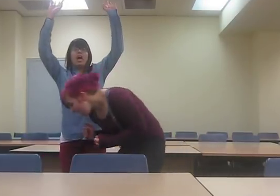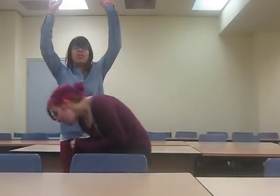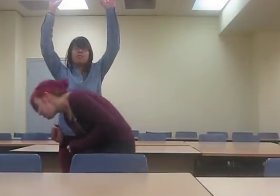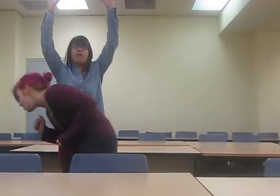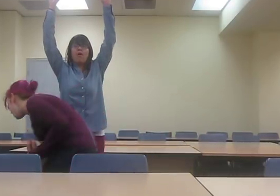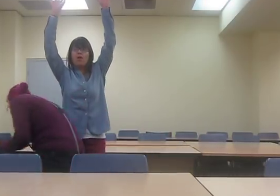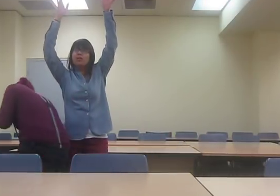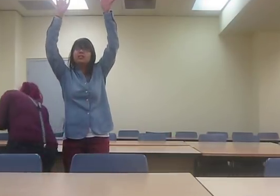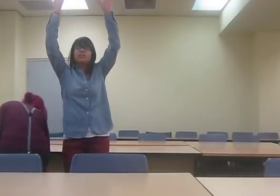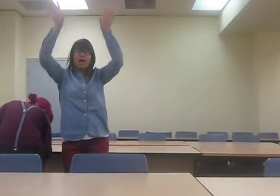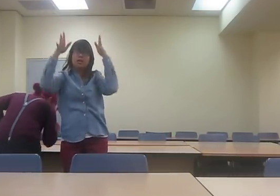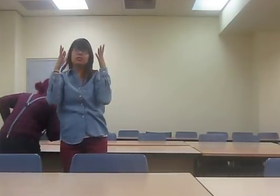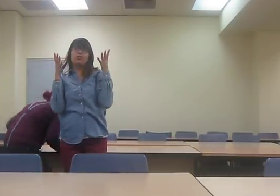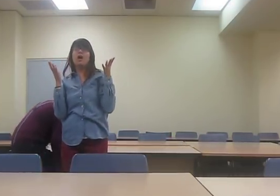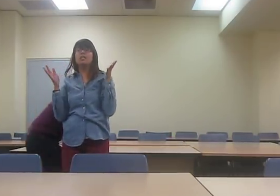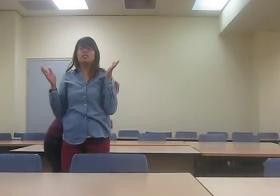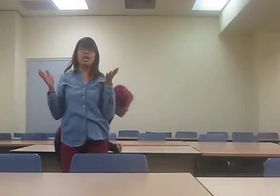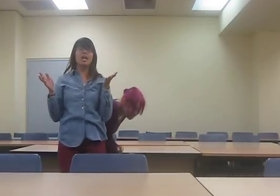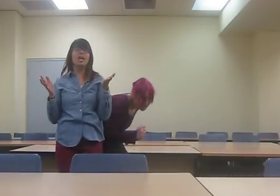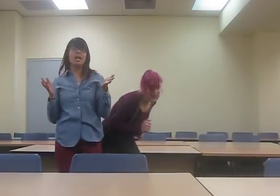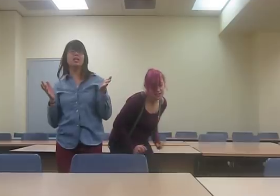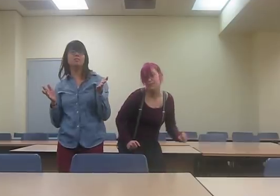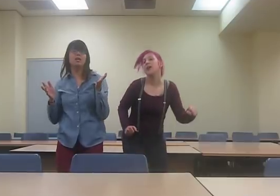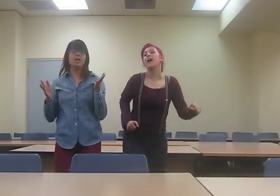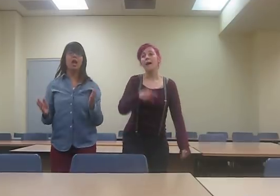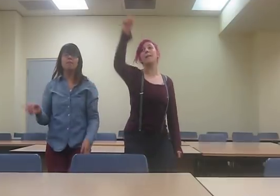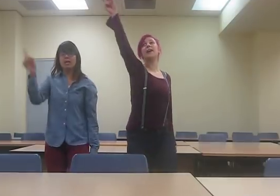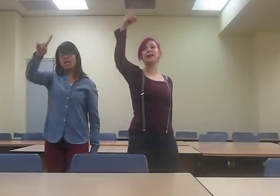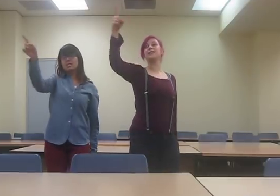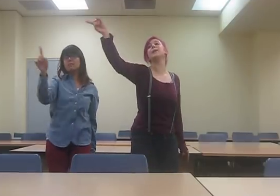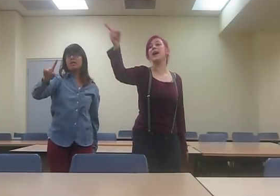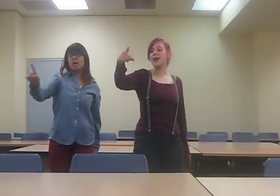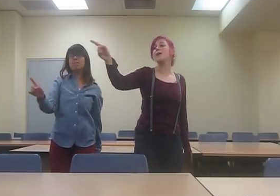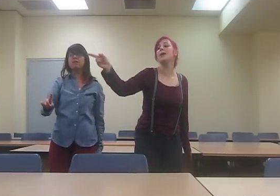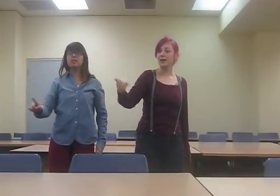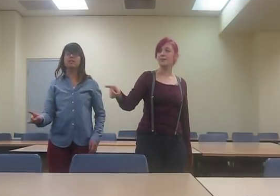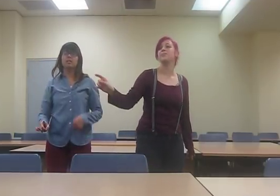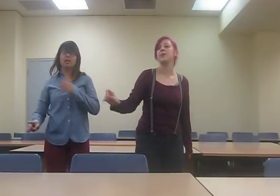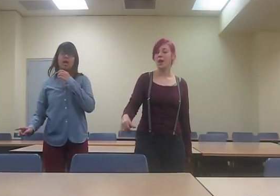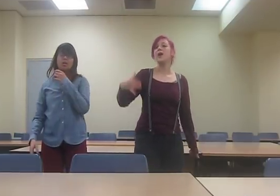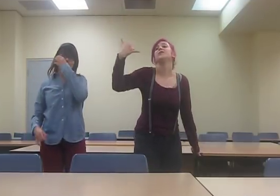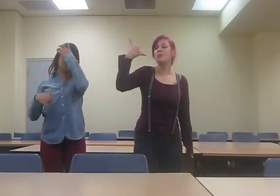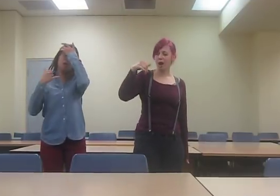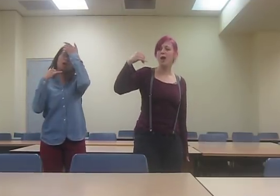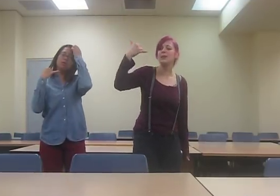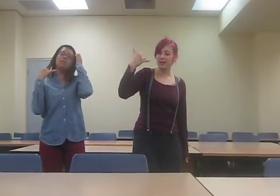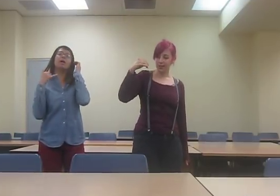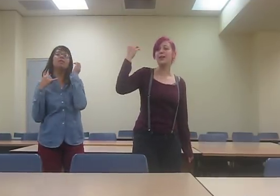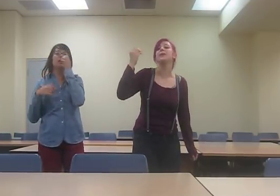other bodies Try to shake me But here's my number So call me, baby